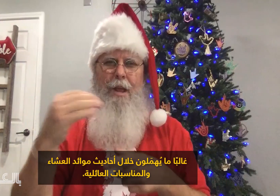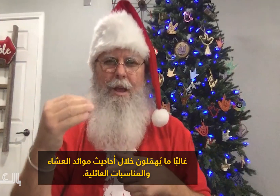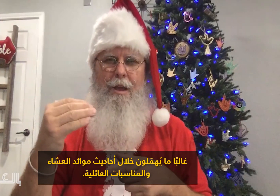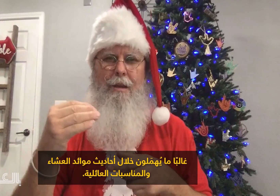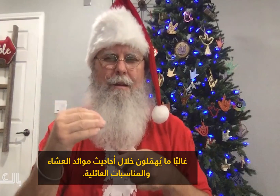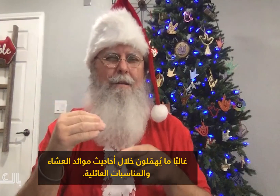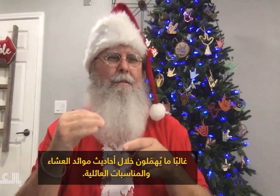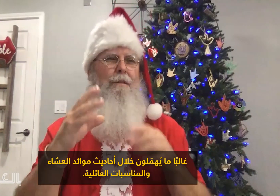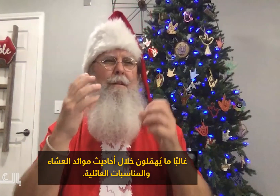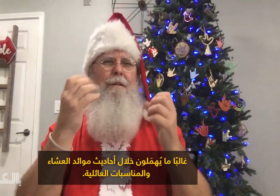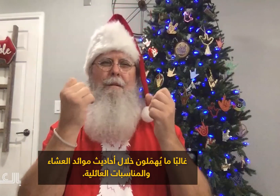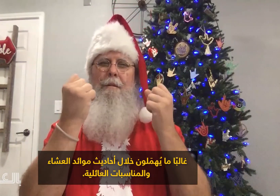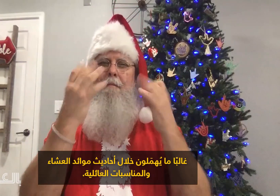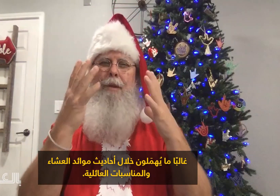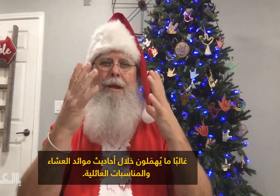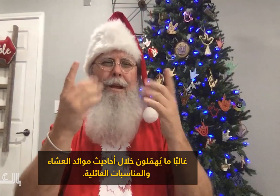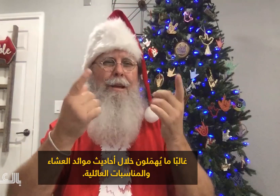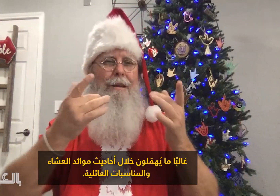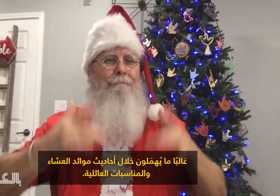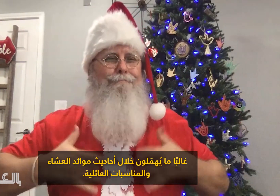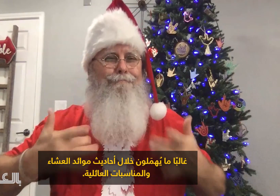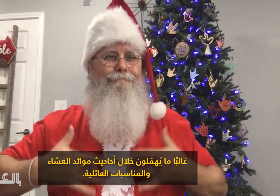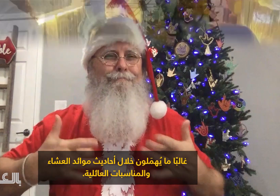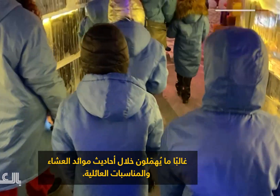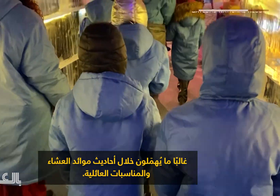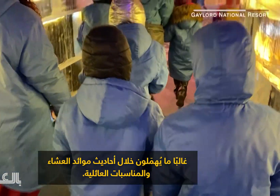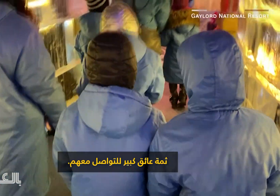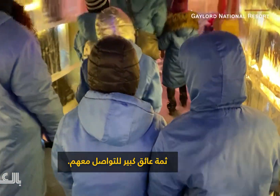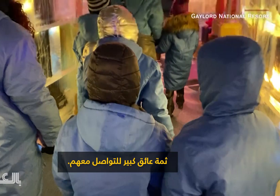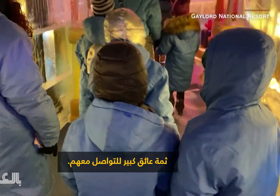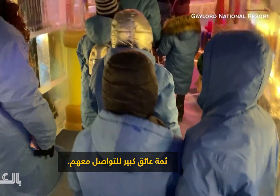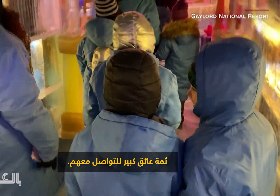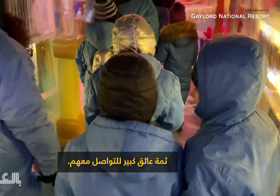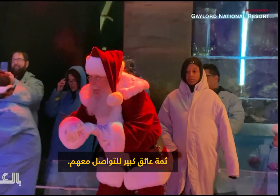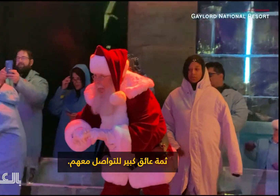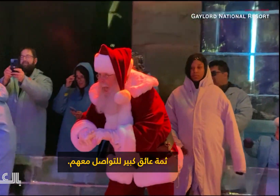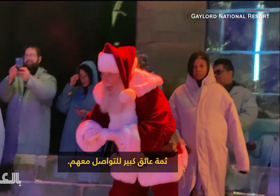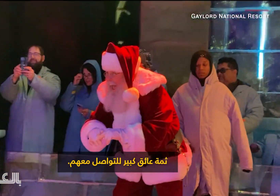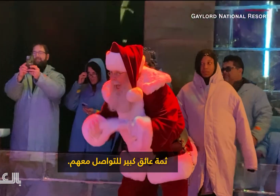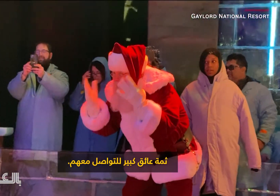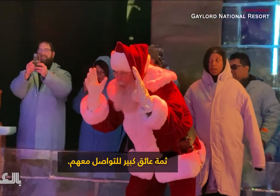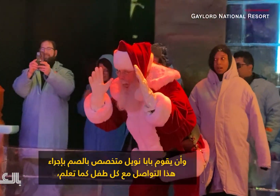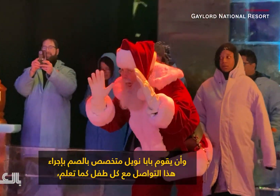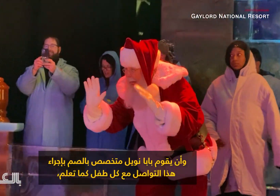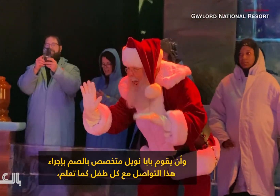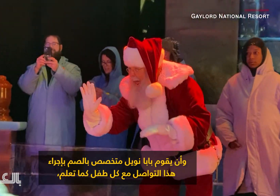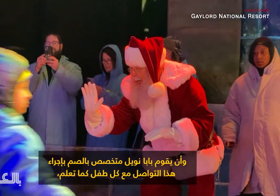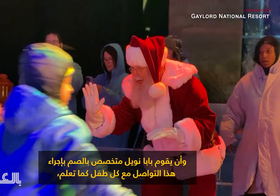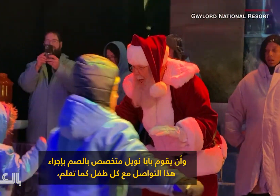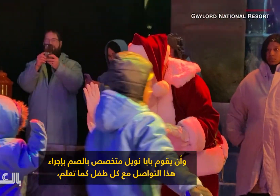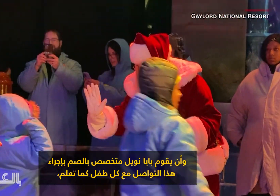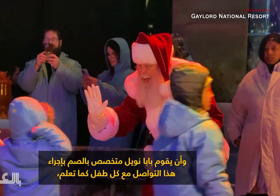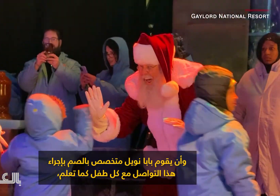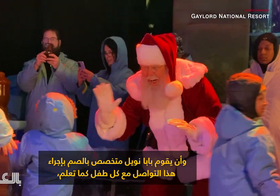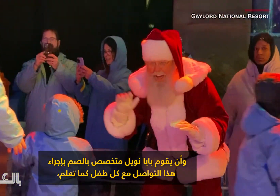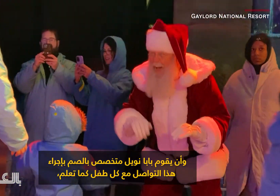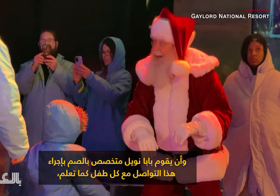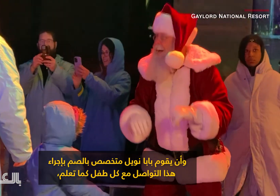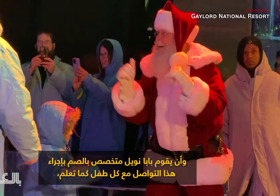conversations, family events. There's a complete barrier of communication. And for a deaf Santa to make